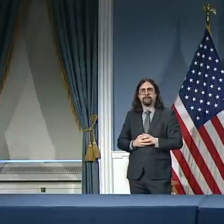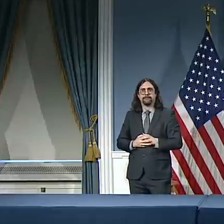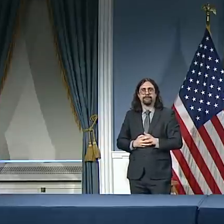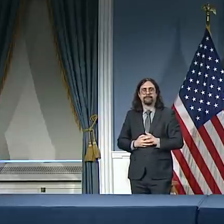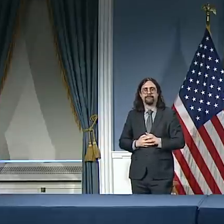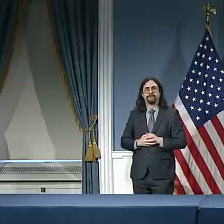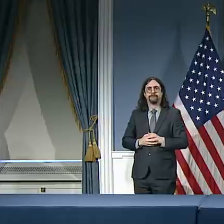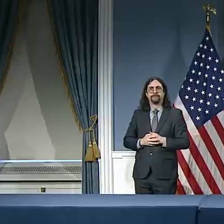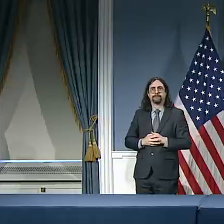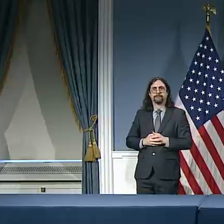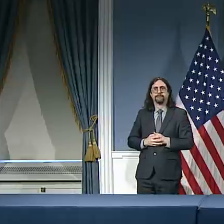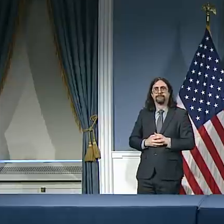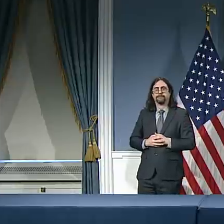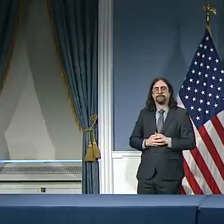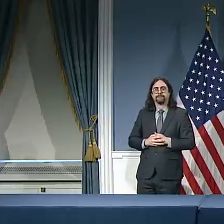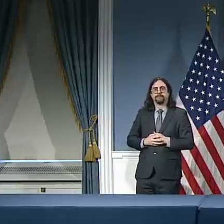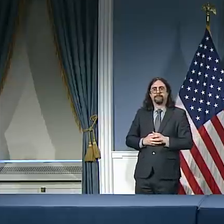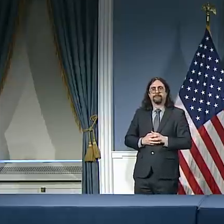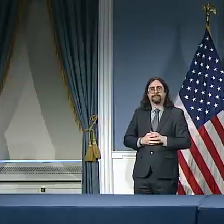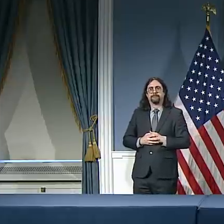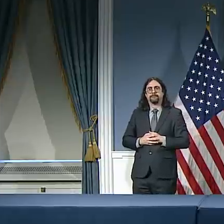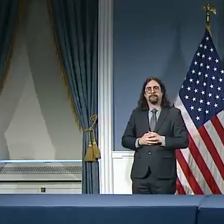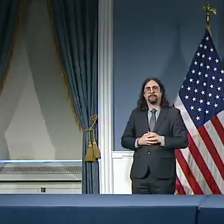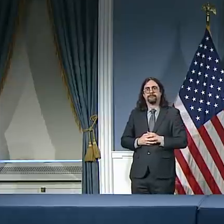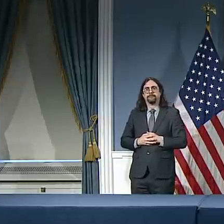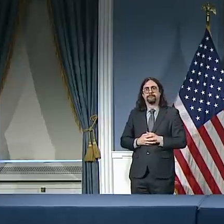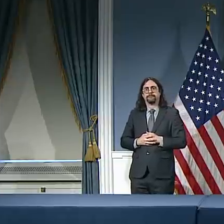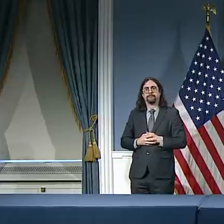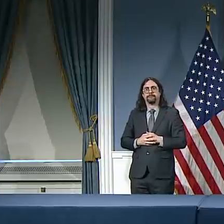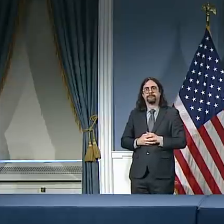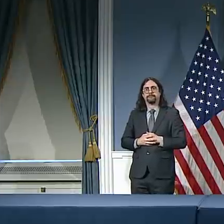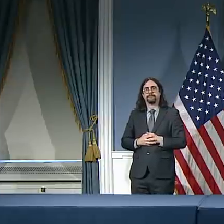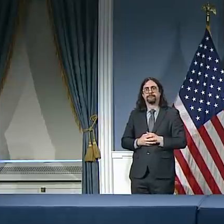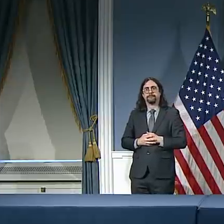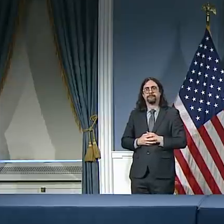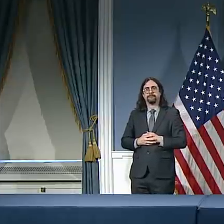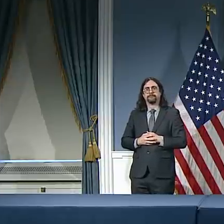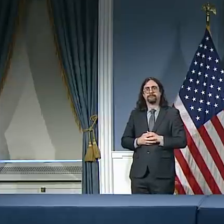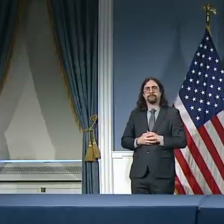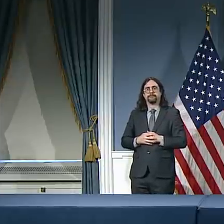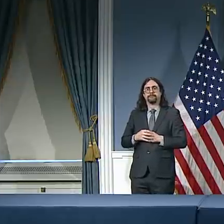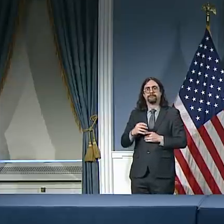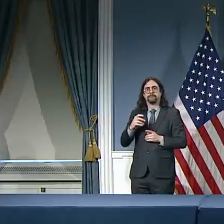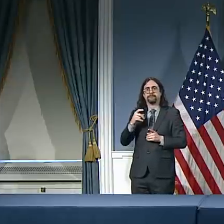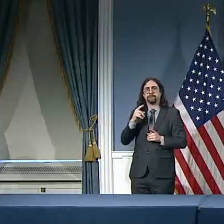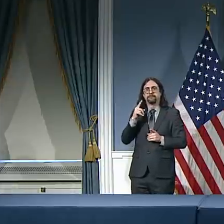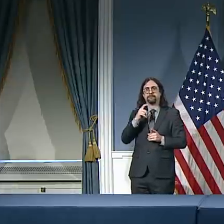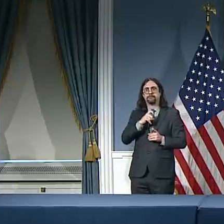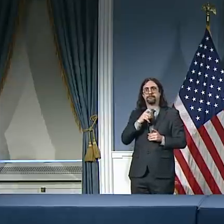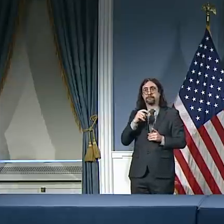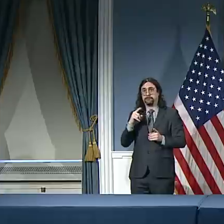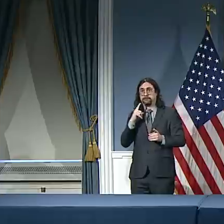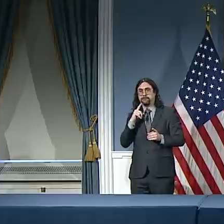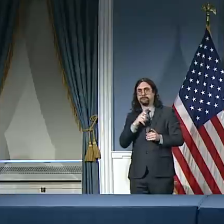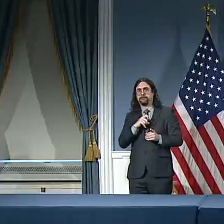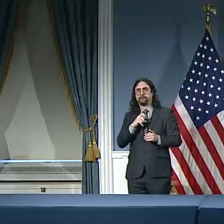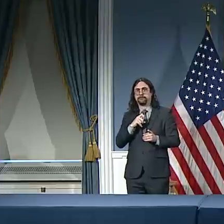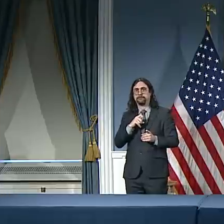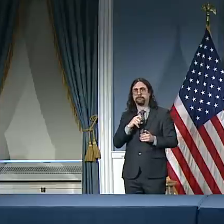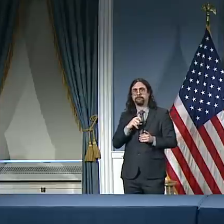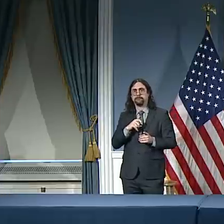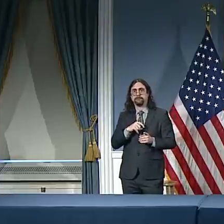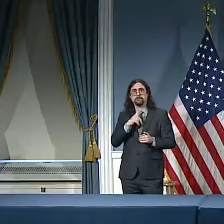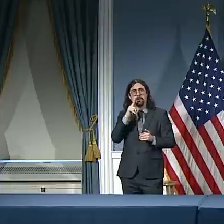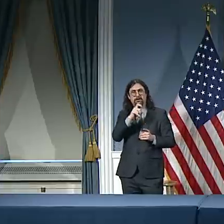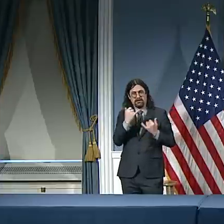are on Rikers Island for prostitution. I just don't think that's accurate. Okay, I appreciate that, Commissioner. And Commissioner, if you can bear with us for a little while